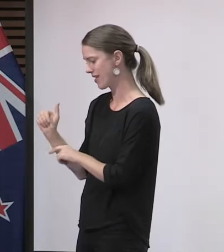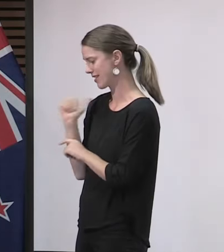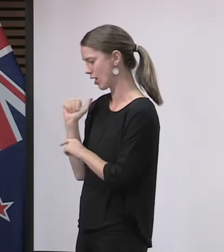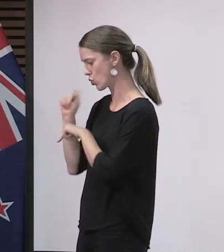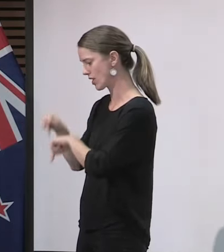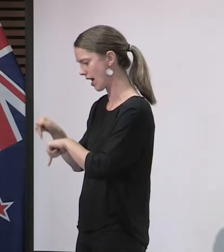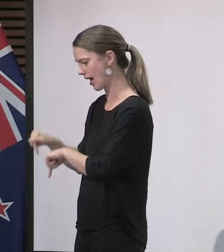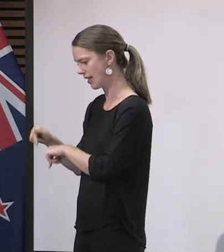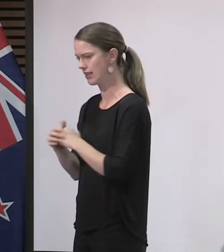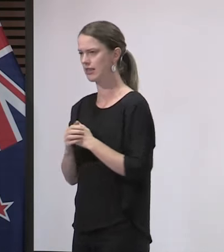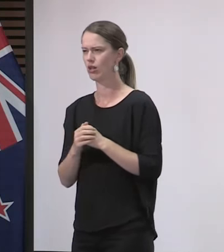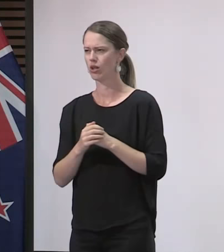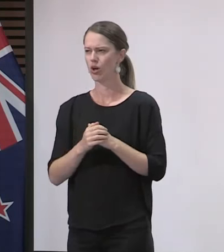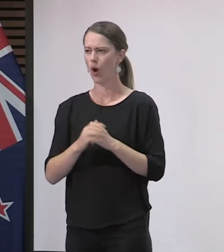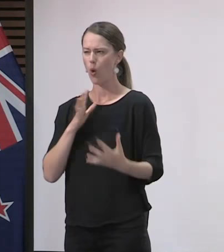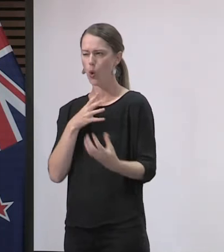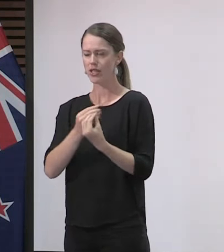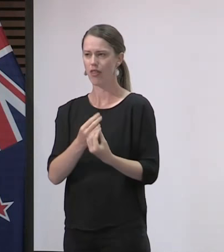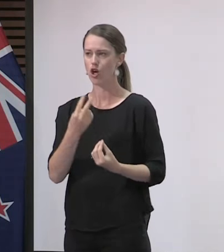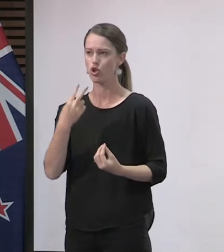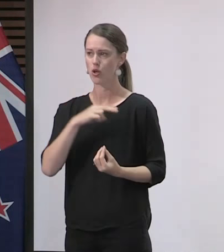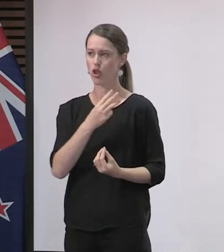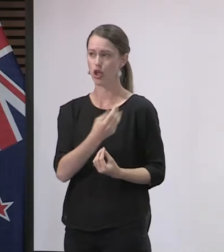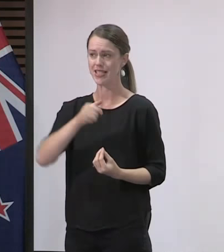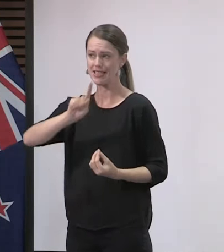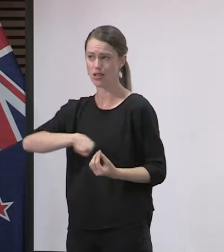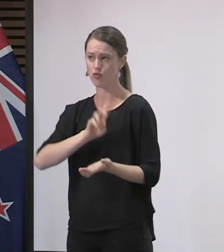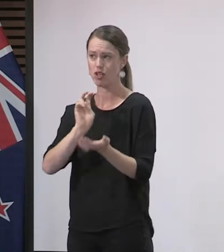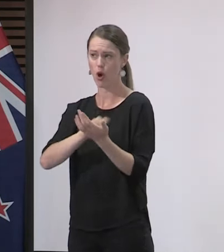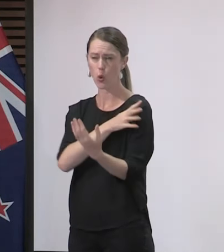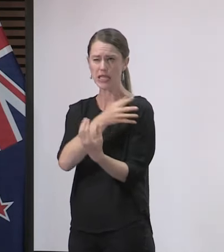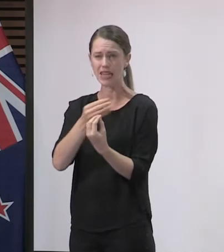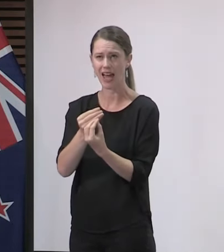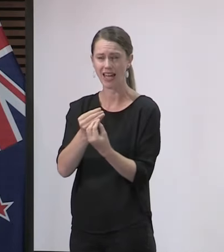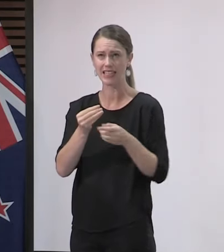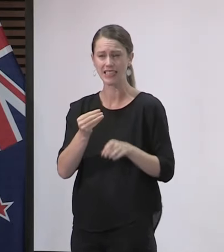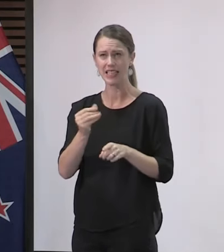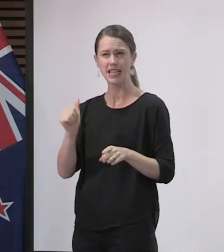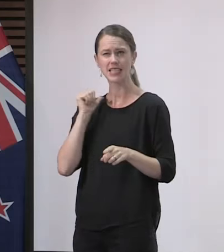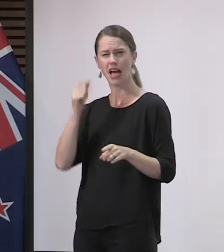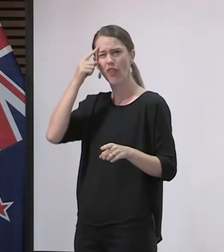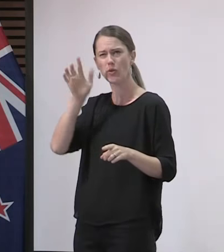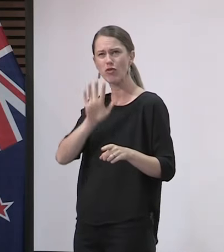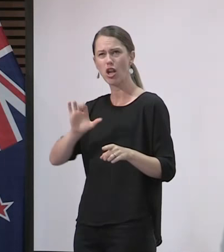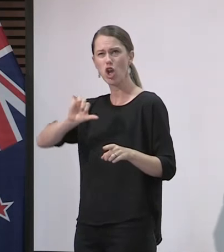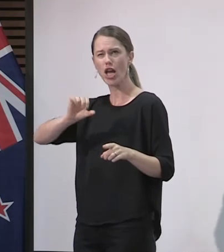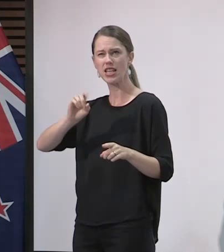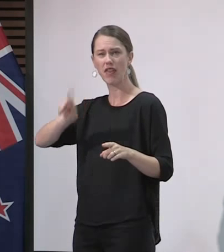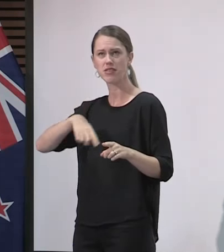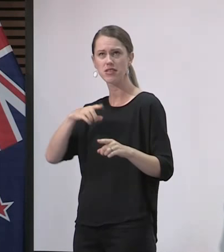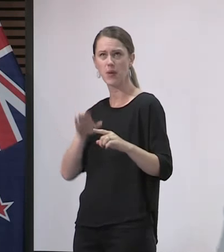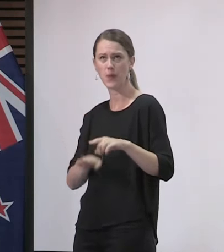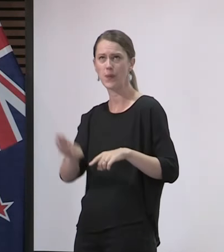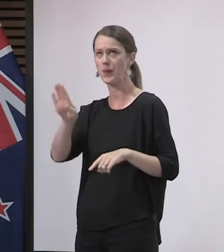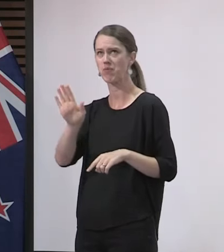So since, well, there are 236,000 registrations total. And I think when I spoke yesterday, was around 90,000. So